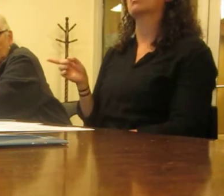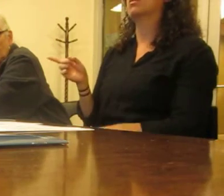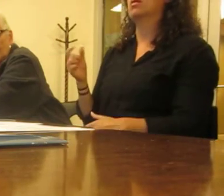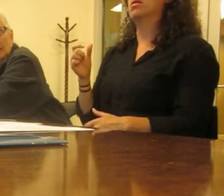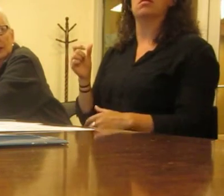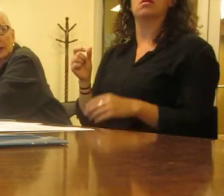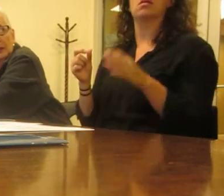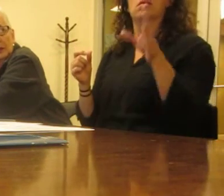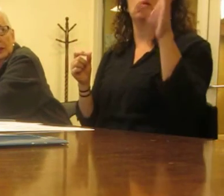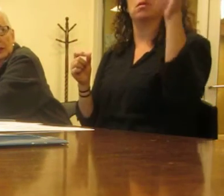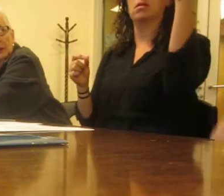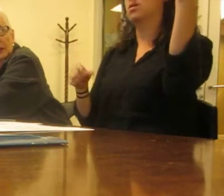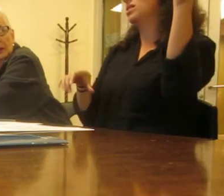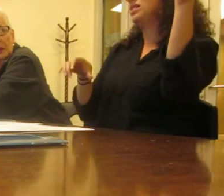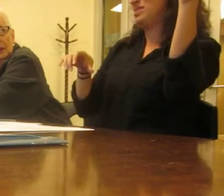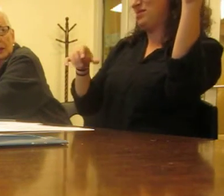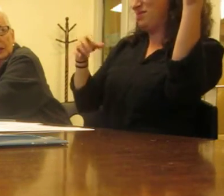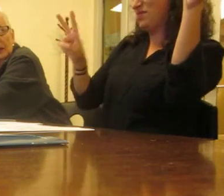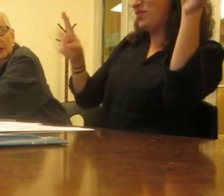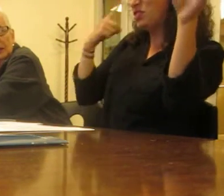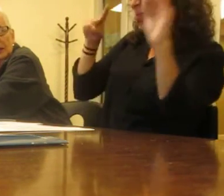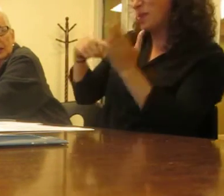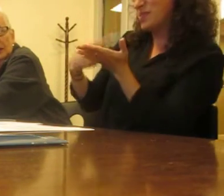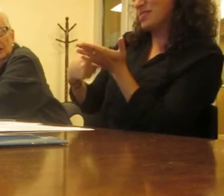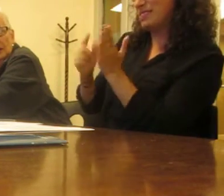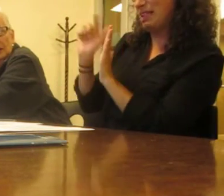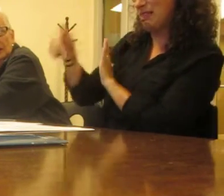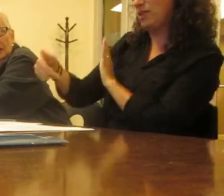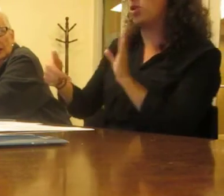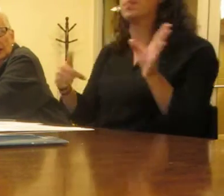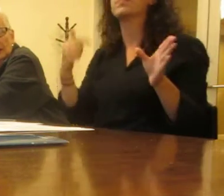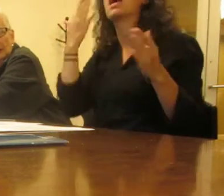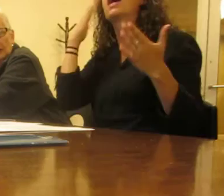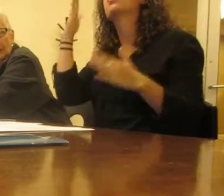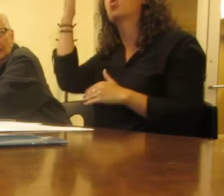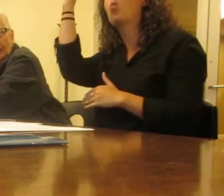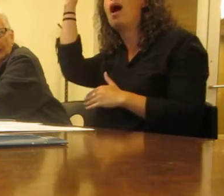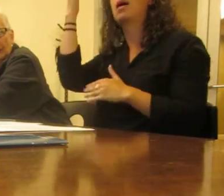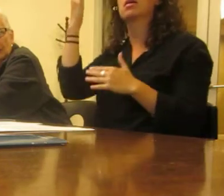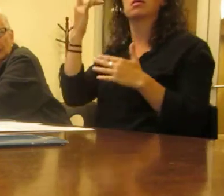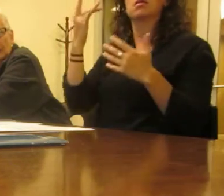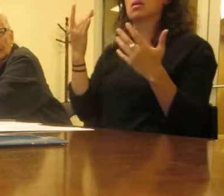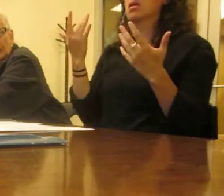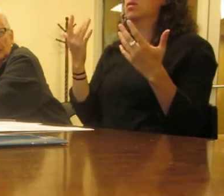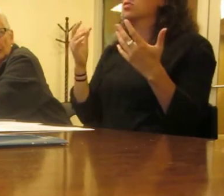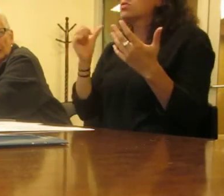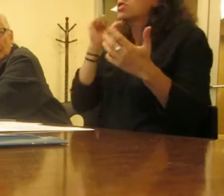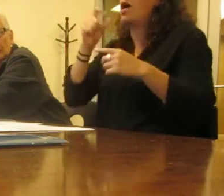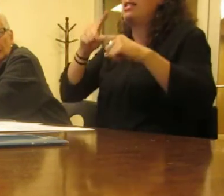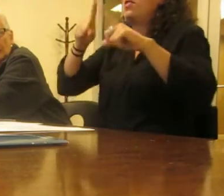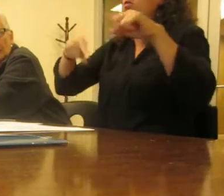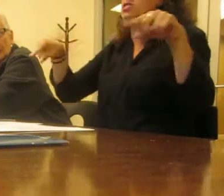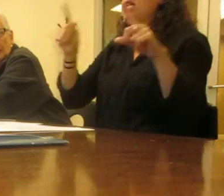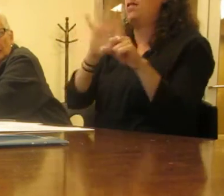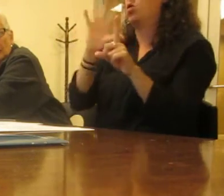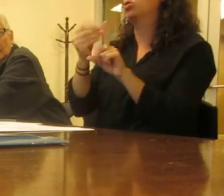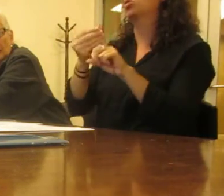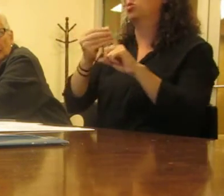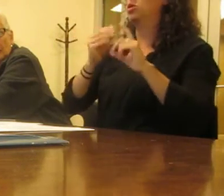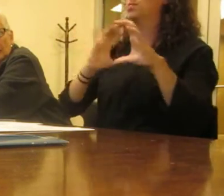why we can't have diversity of cultural communication styles in the same meeting. In the same meeting. Like